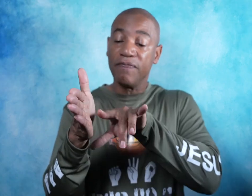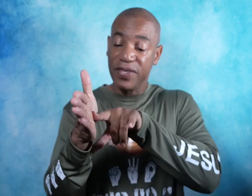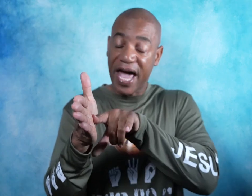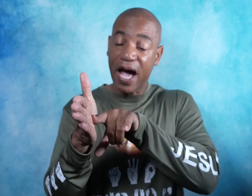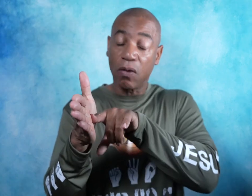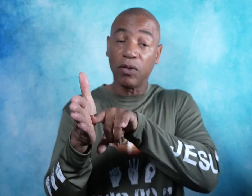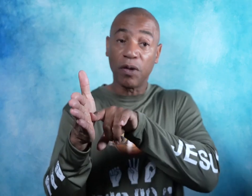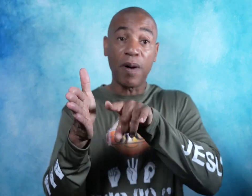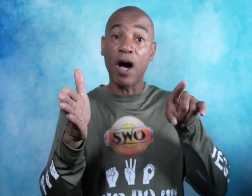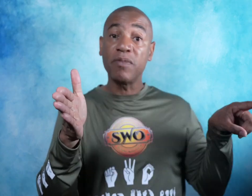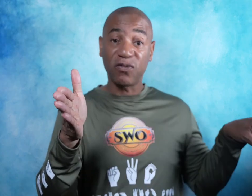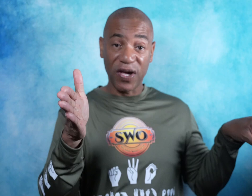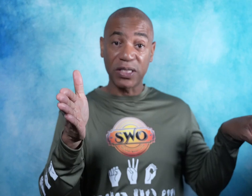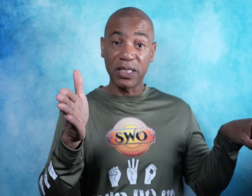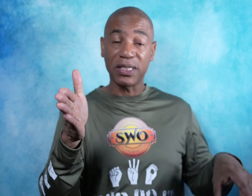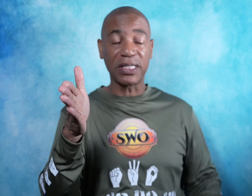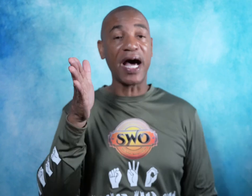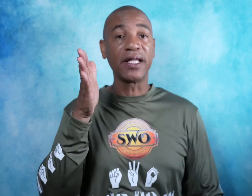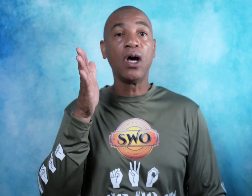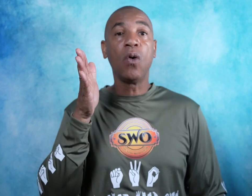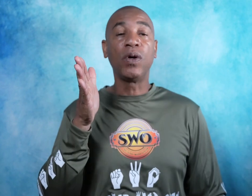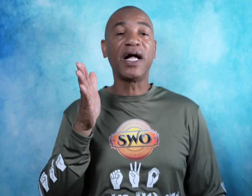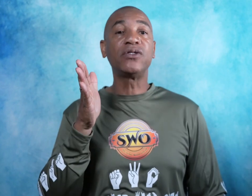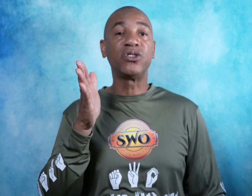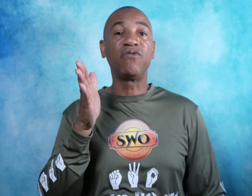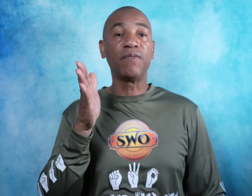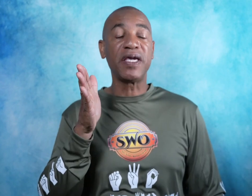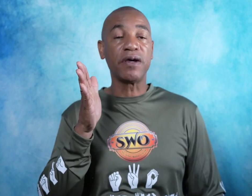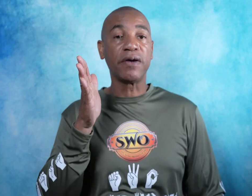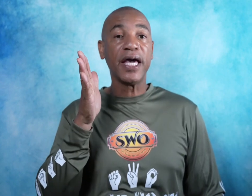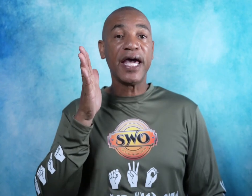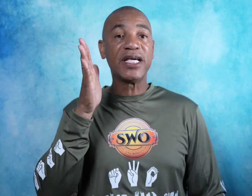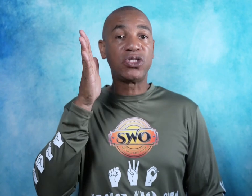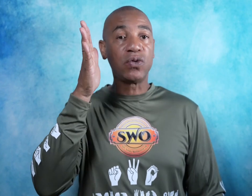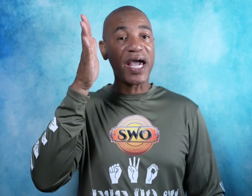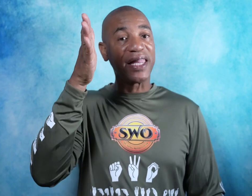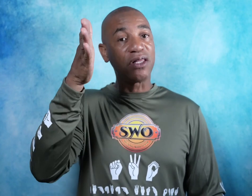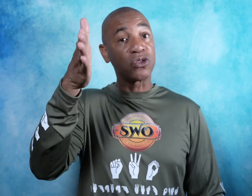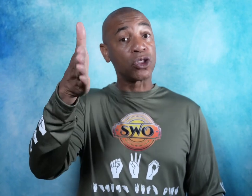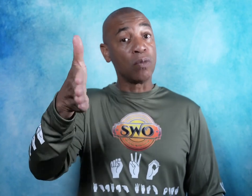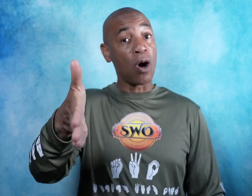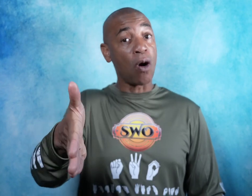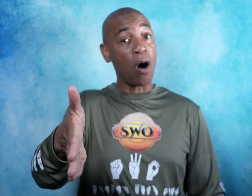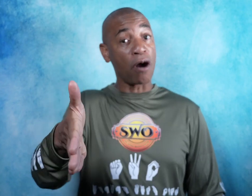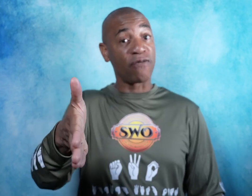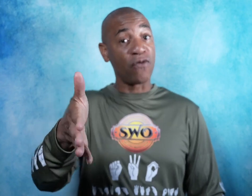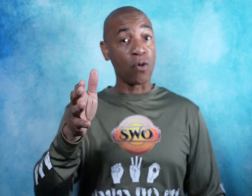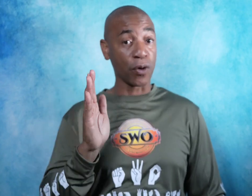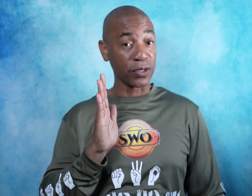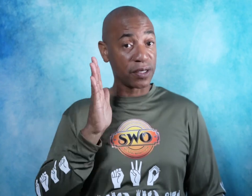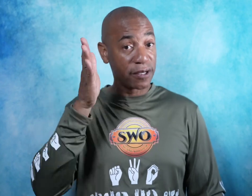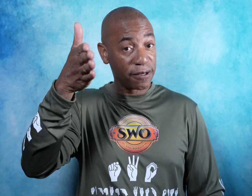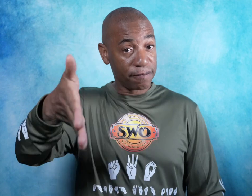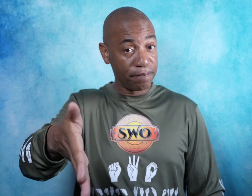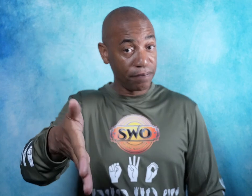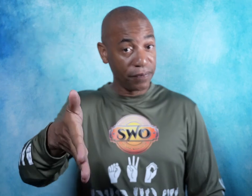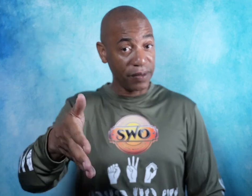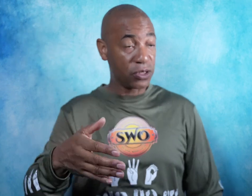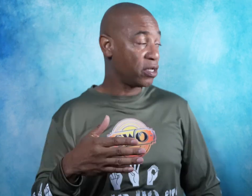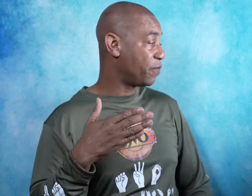Now the palm is facing the side. What I'll do from here is do a little small arc forward. Let me show you from